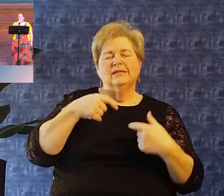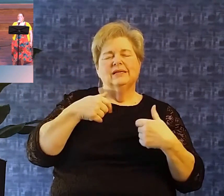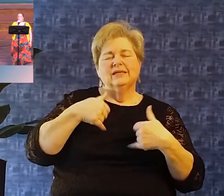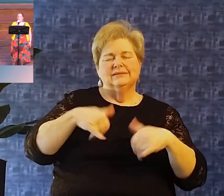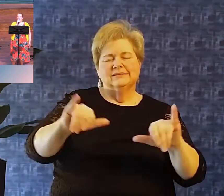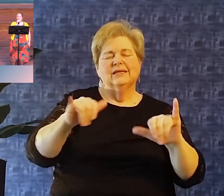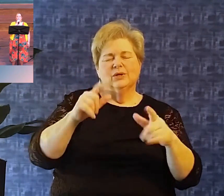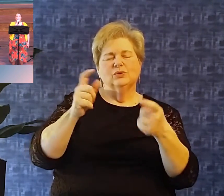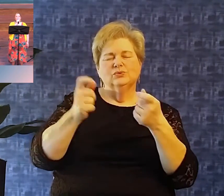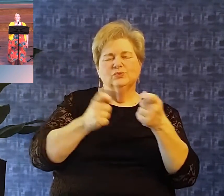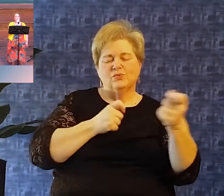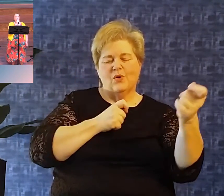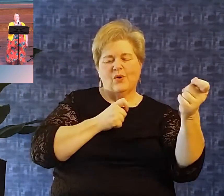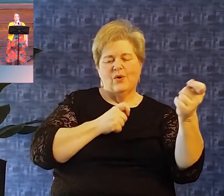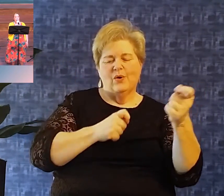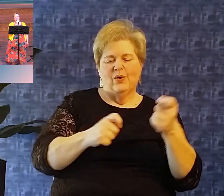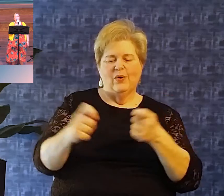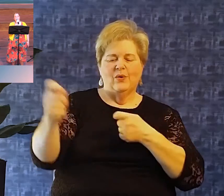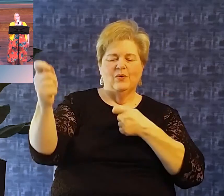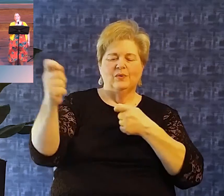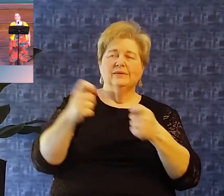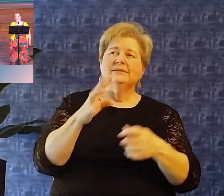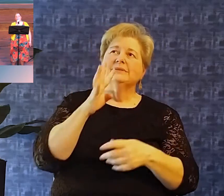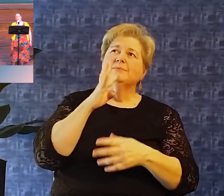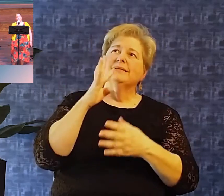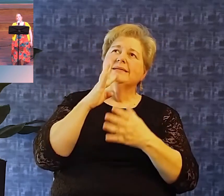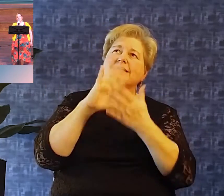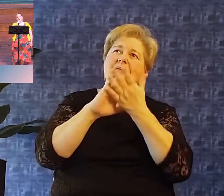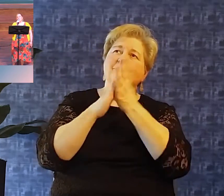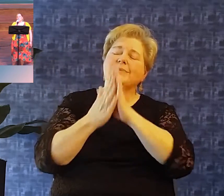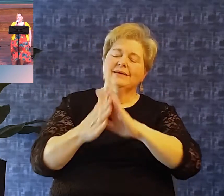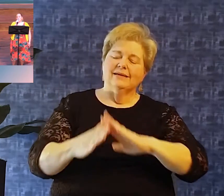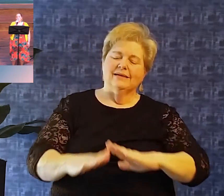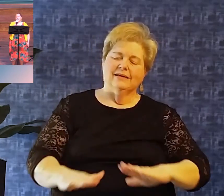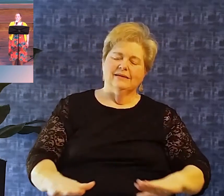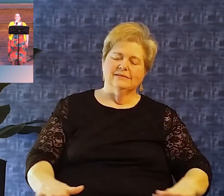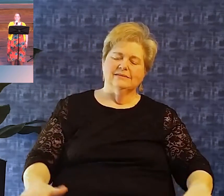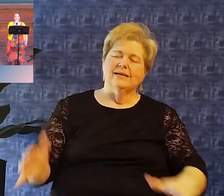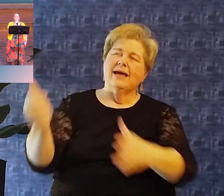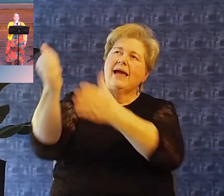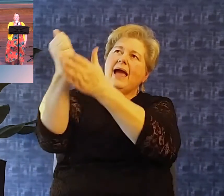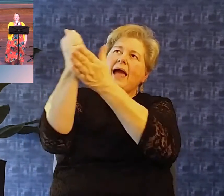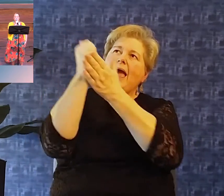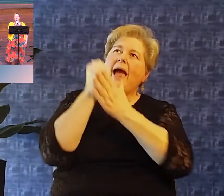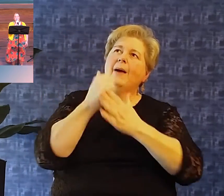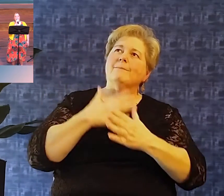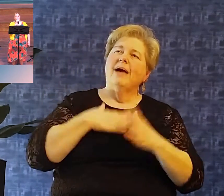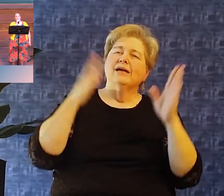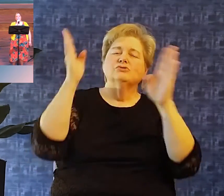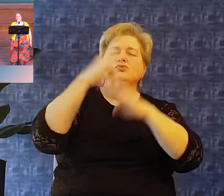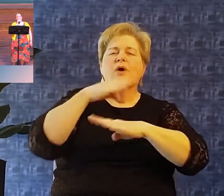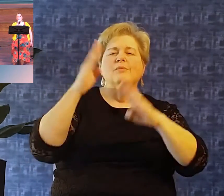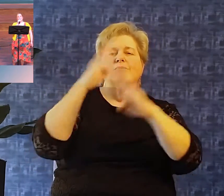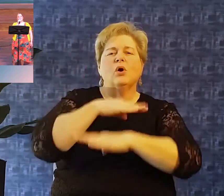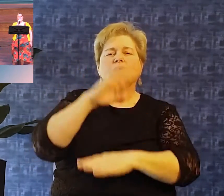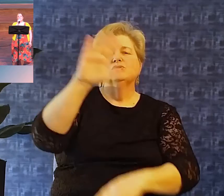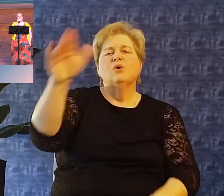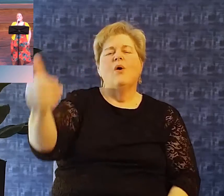you're in control Speak peace, let the waters of